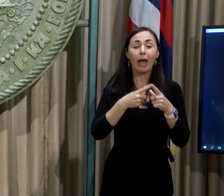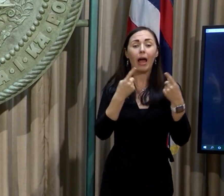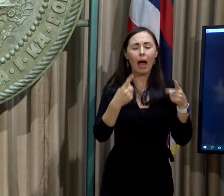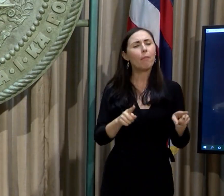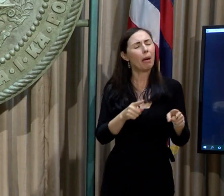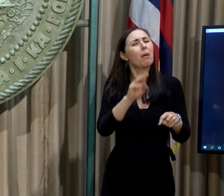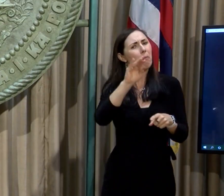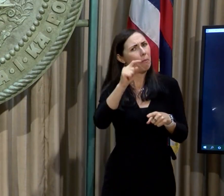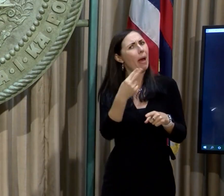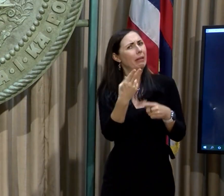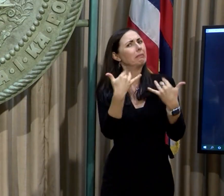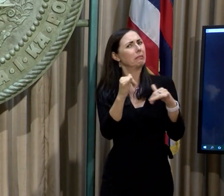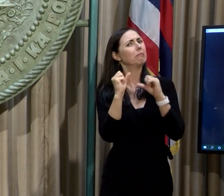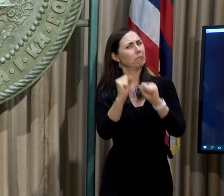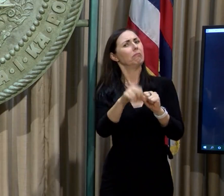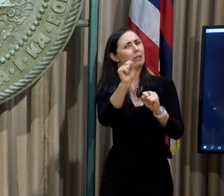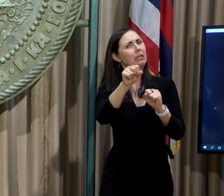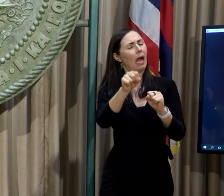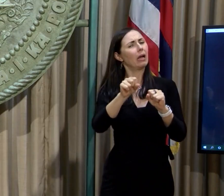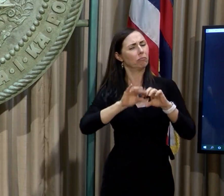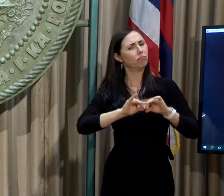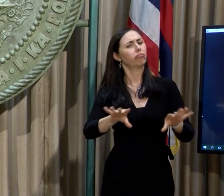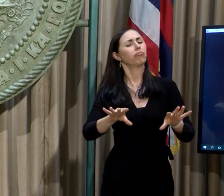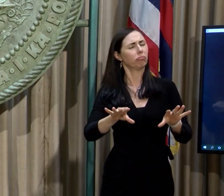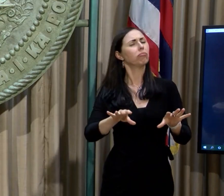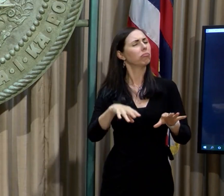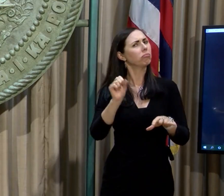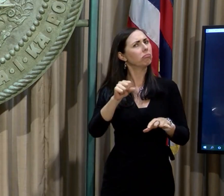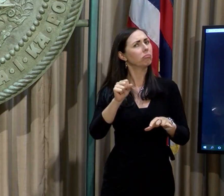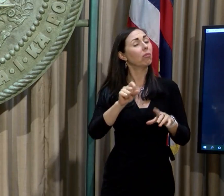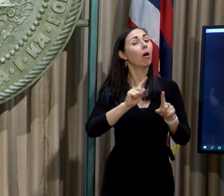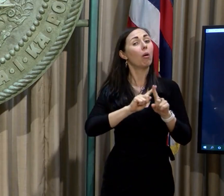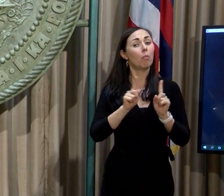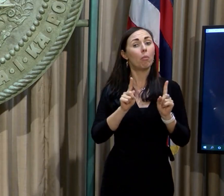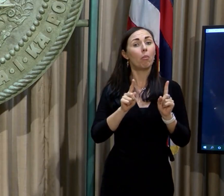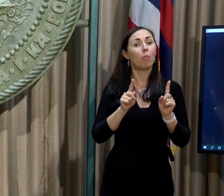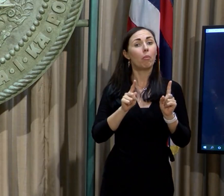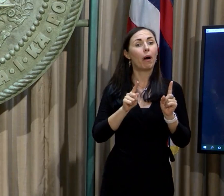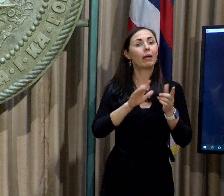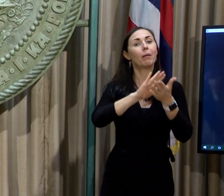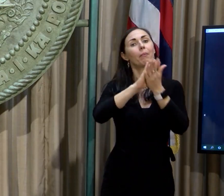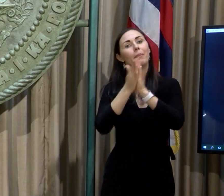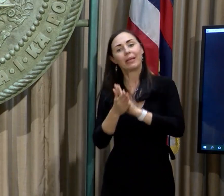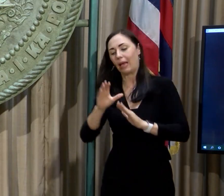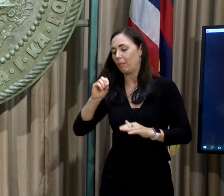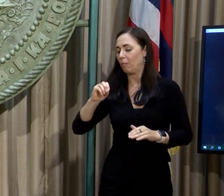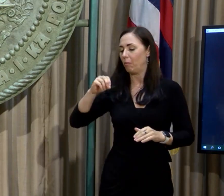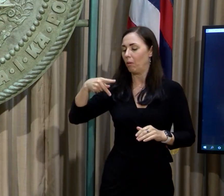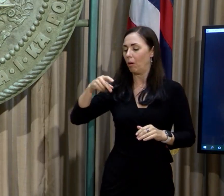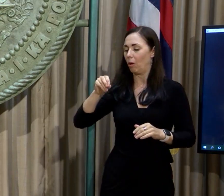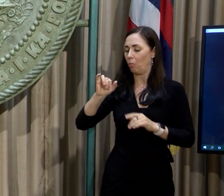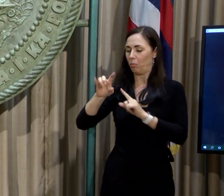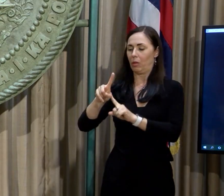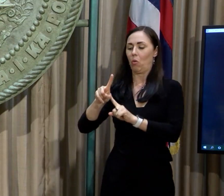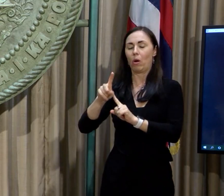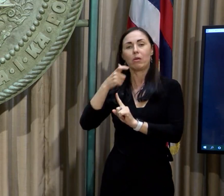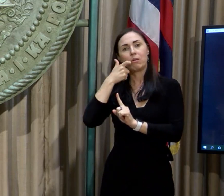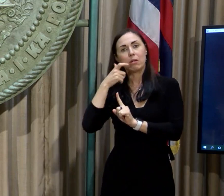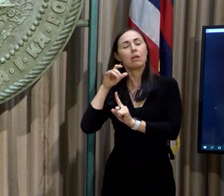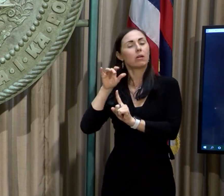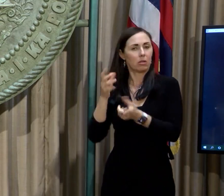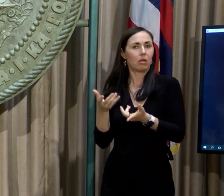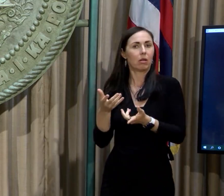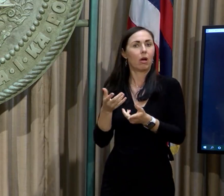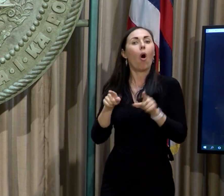still remained in an epidemic situation, actually evolved into opioid addiction. And we know now, as somebody